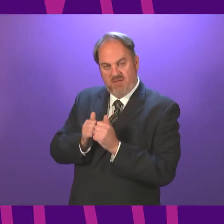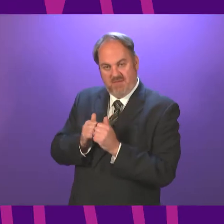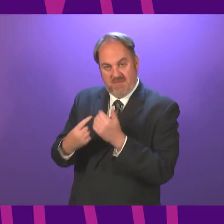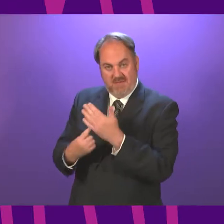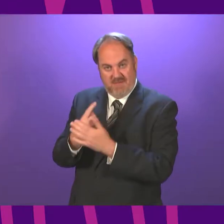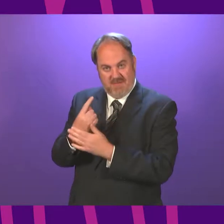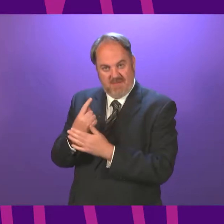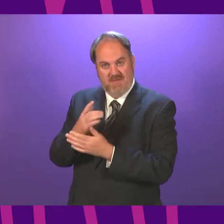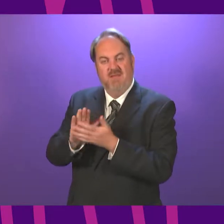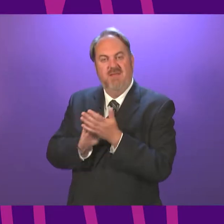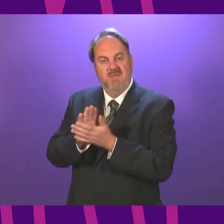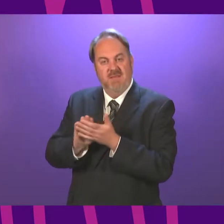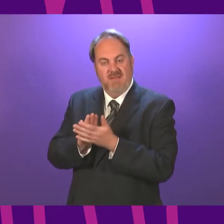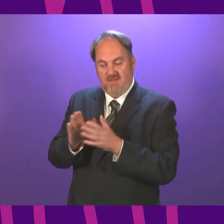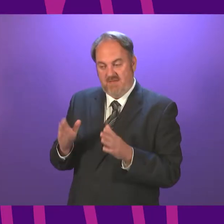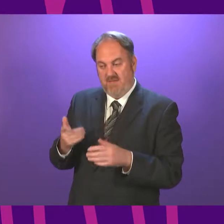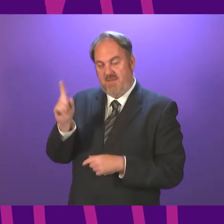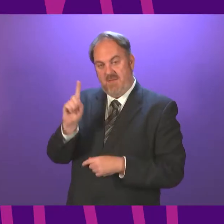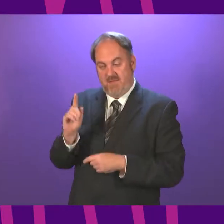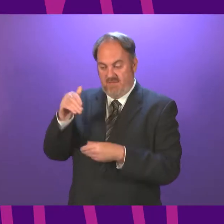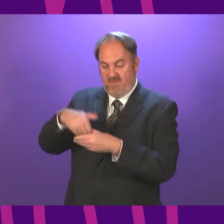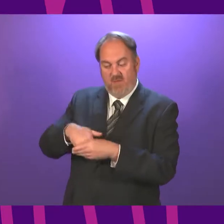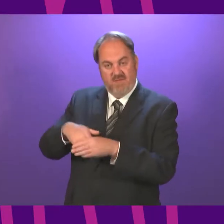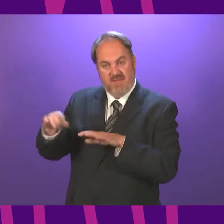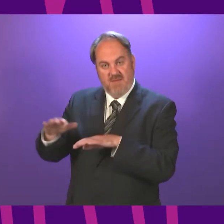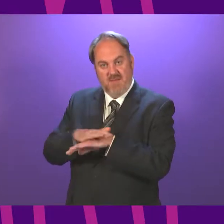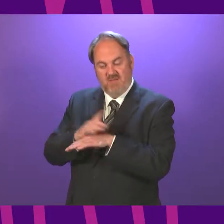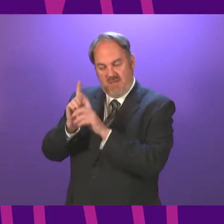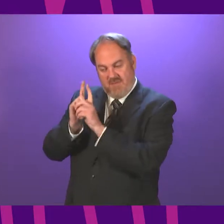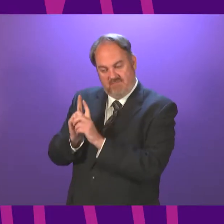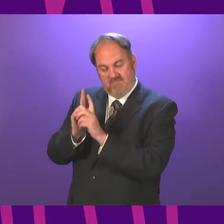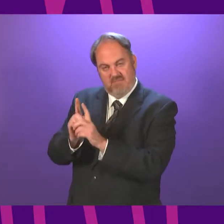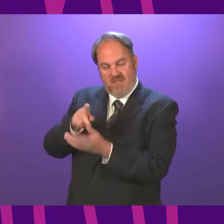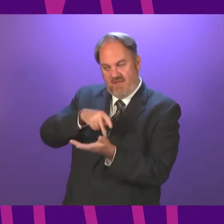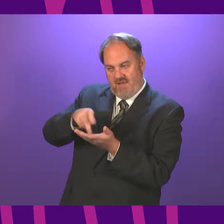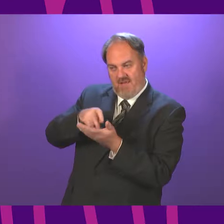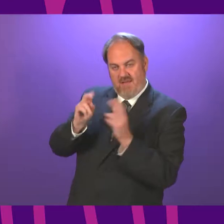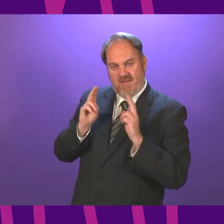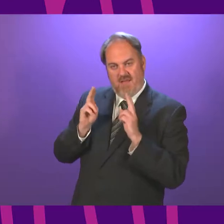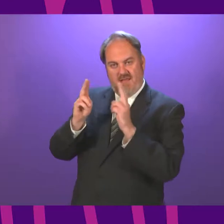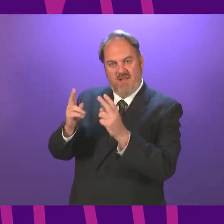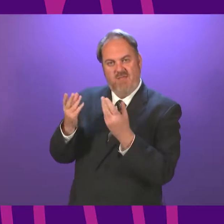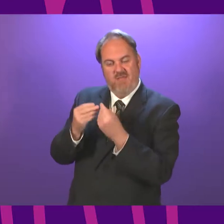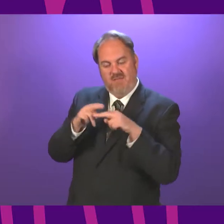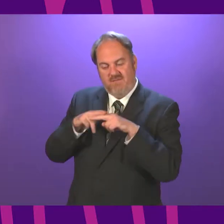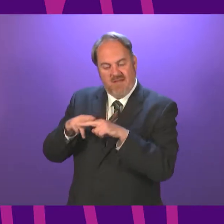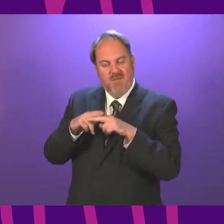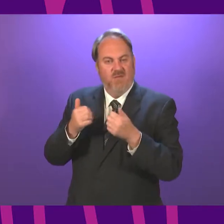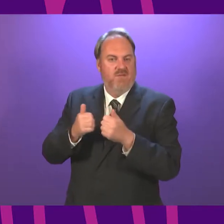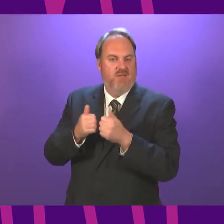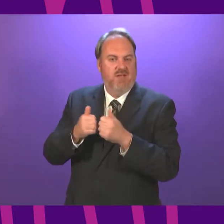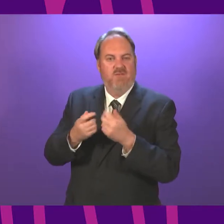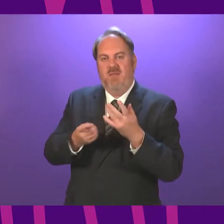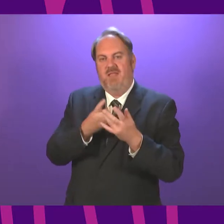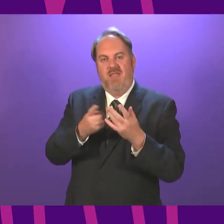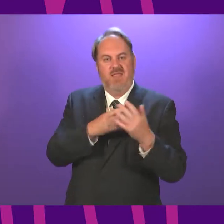place. This ensures that a party to the marriage or civil partnership can be accompanied down the aisle or, similar, by a family member or a friend from another